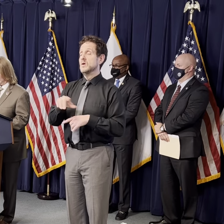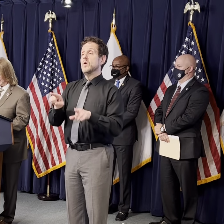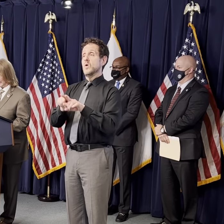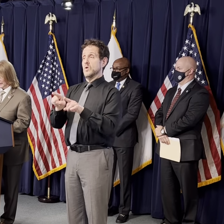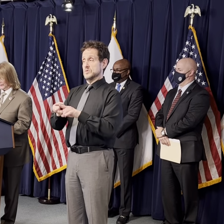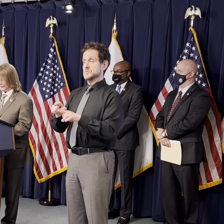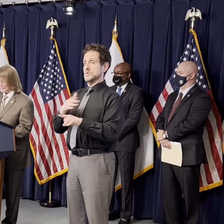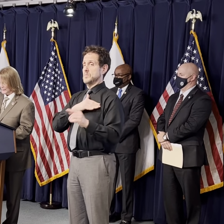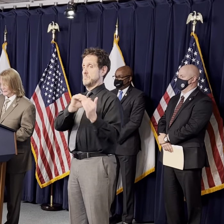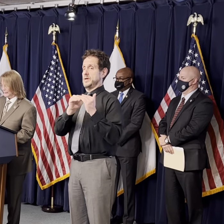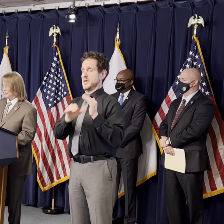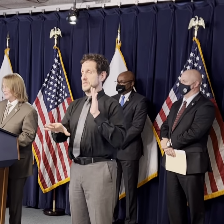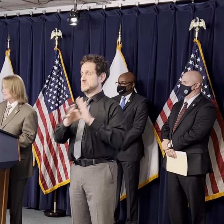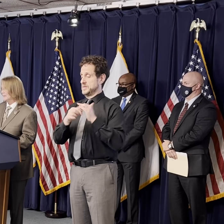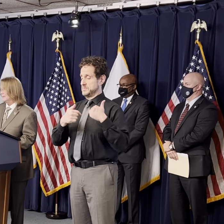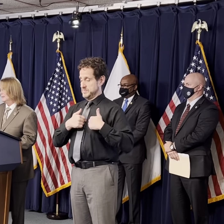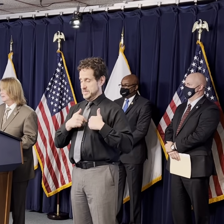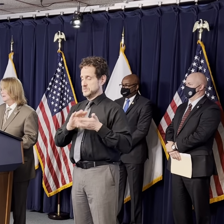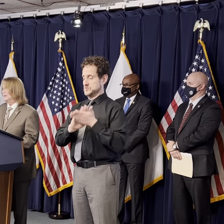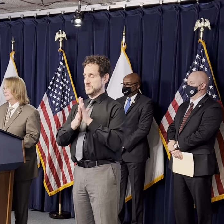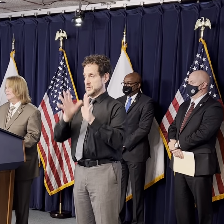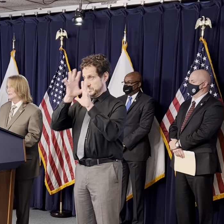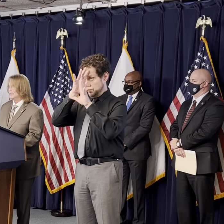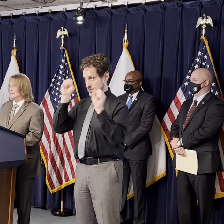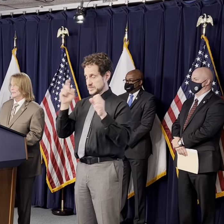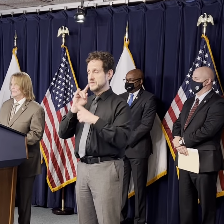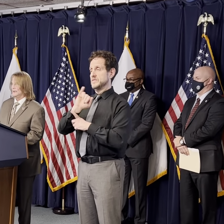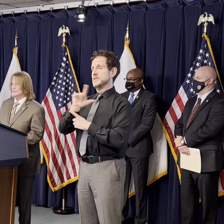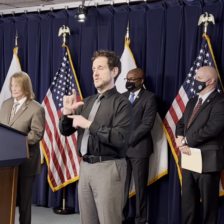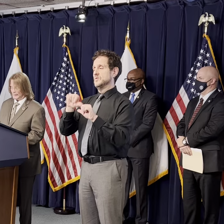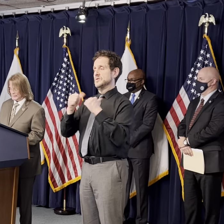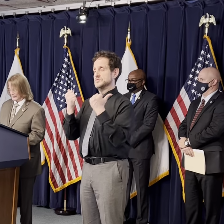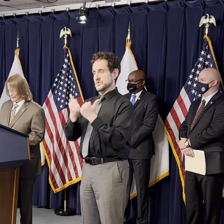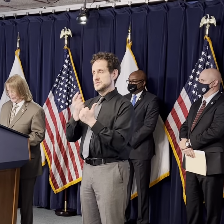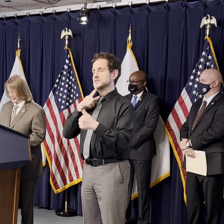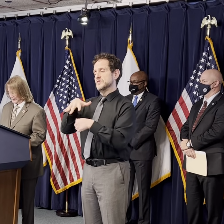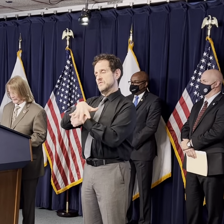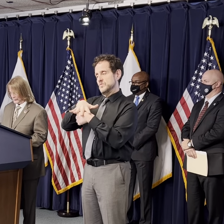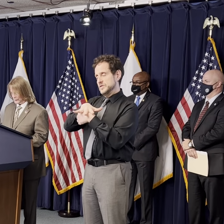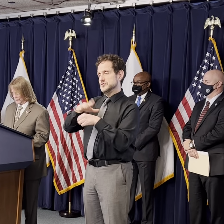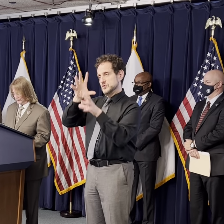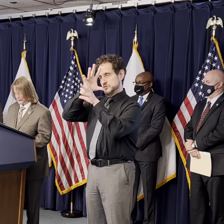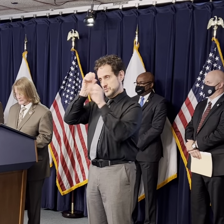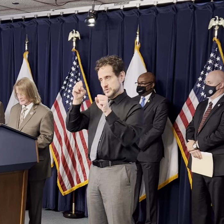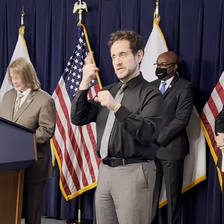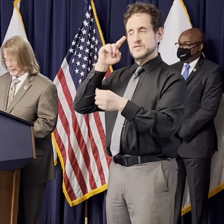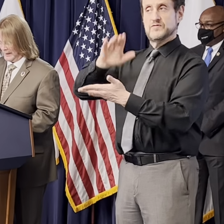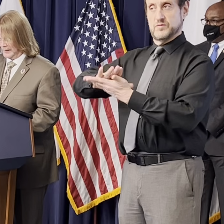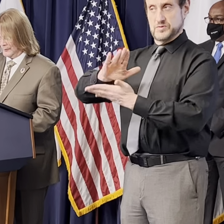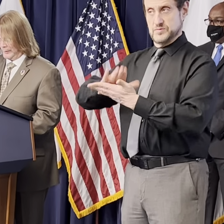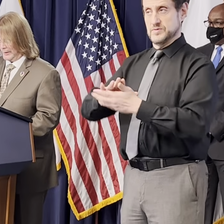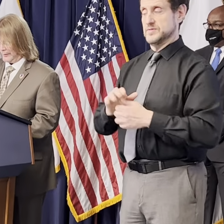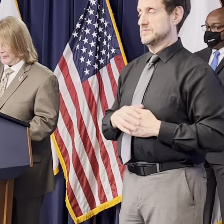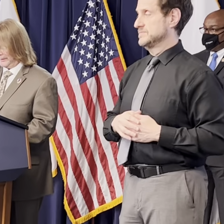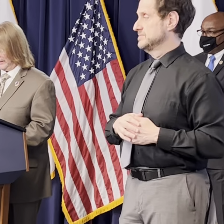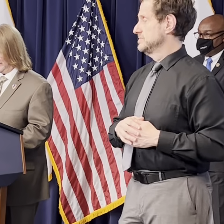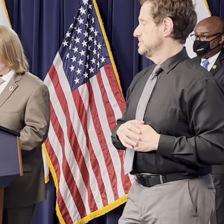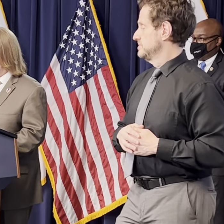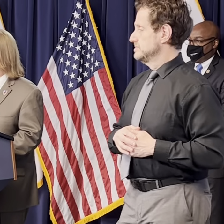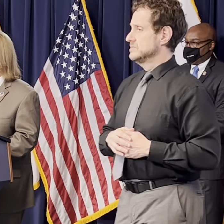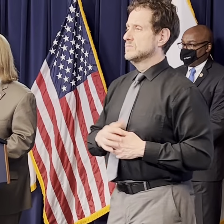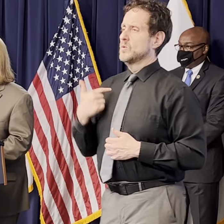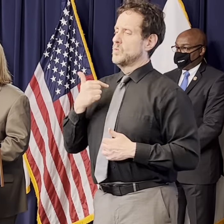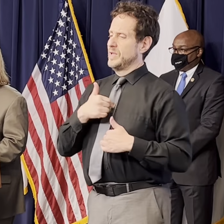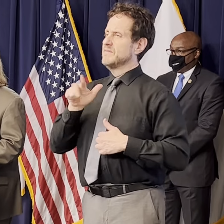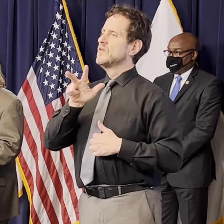chosen by my colleagues to serve as the president of the Illinois Association of Regional Superintendents of Schools. We are 38